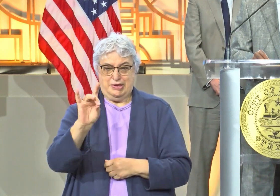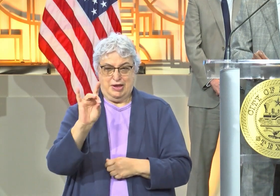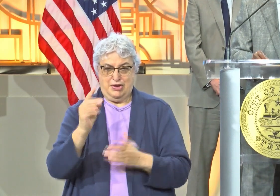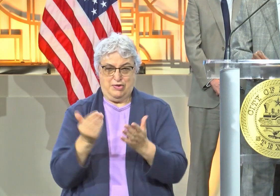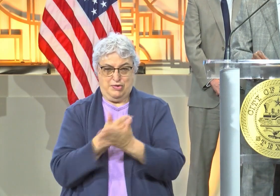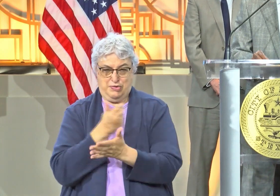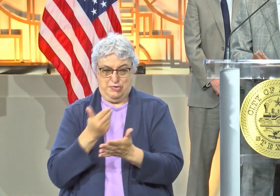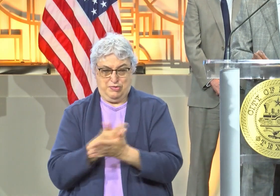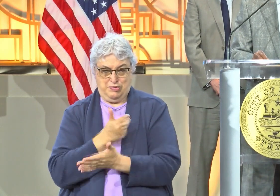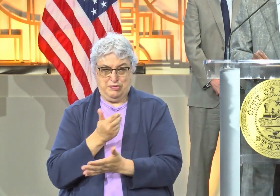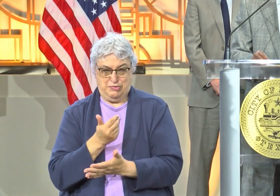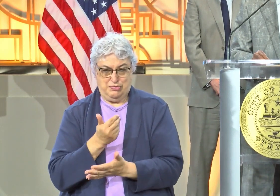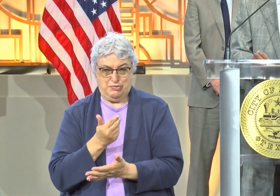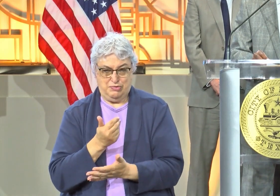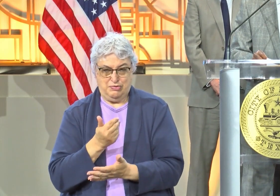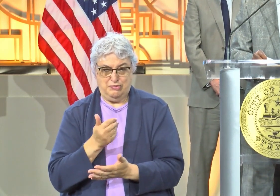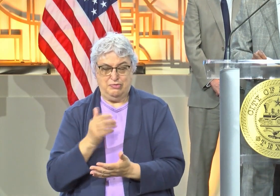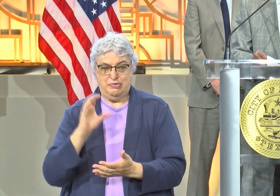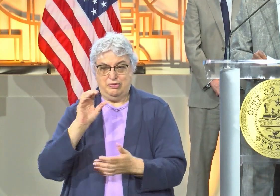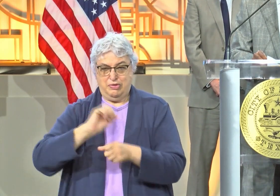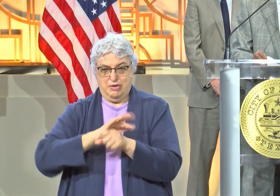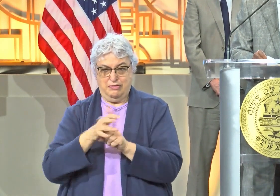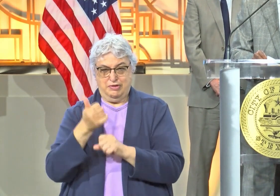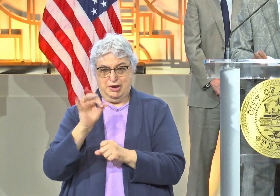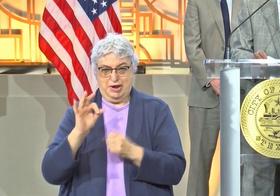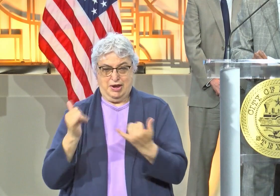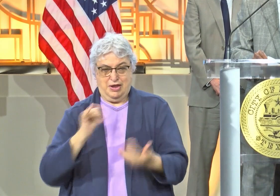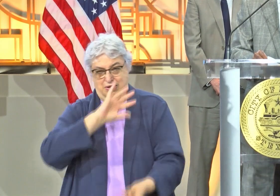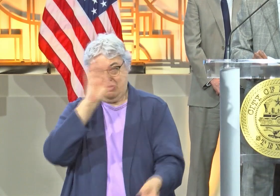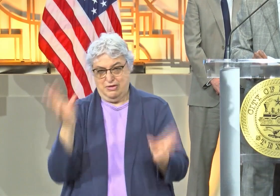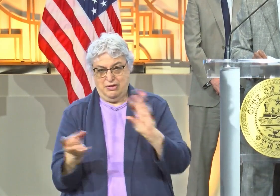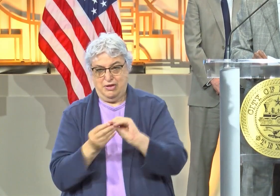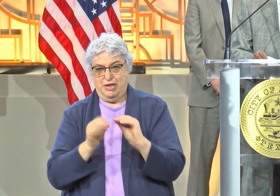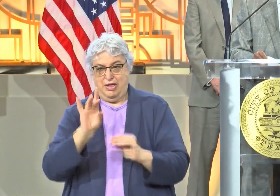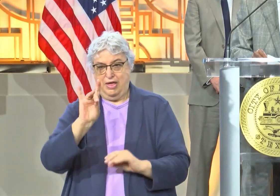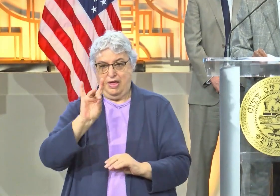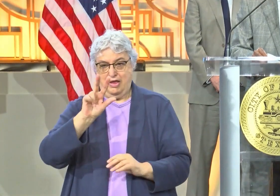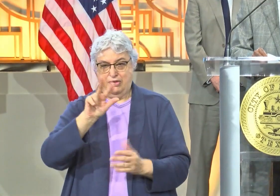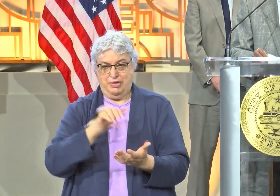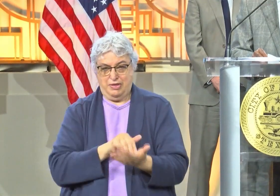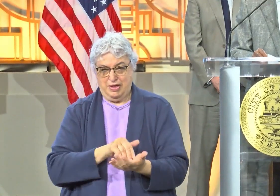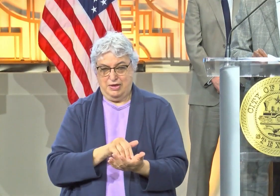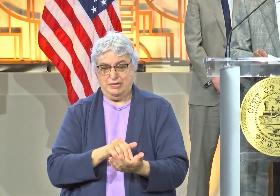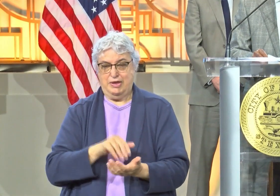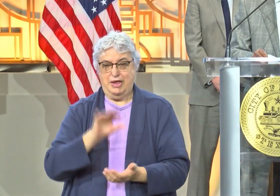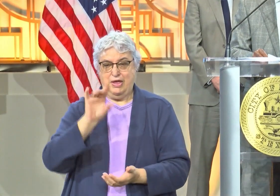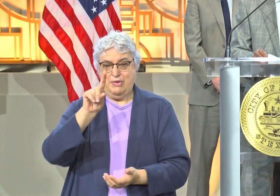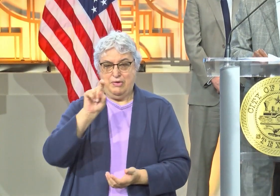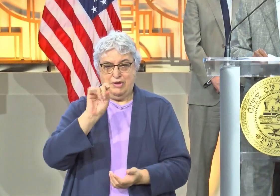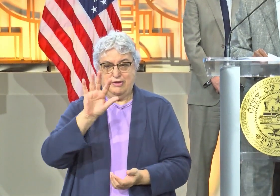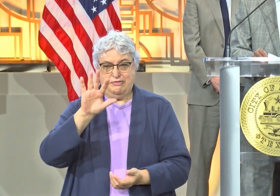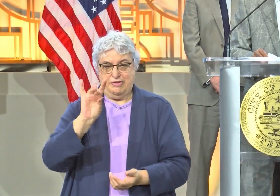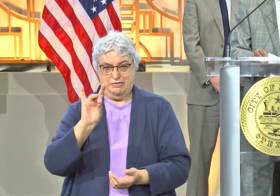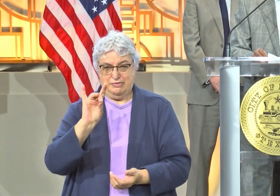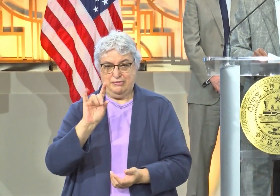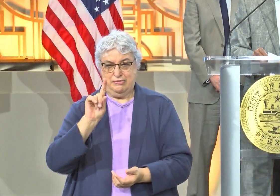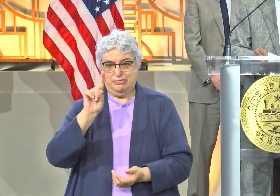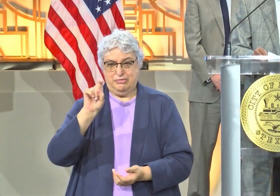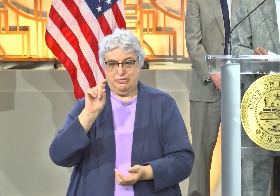of COVID-19, bringing Houston's total to 83,158, so